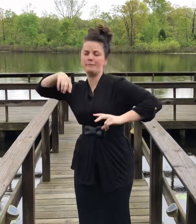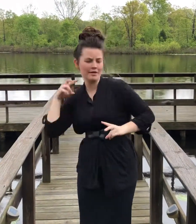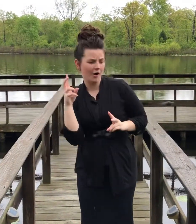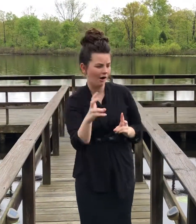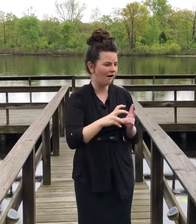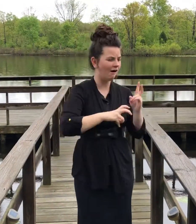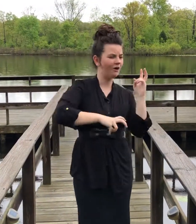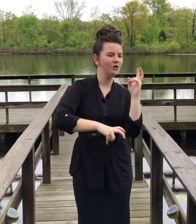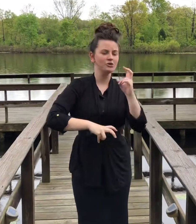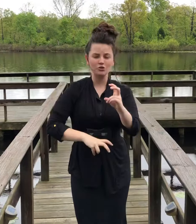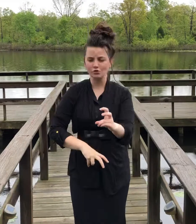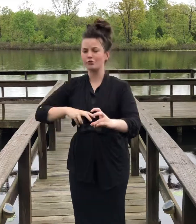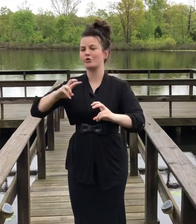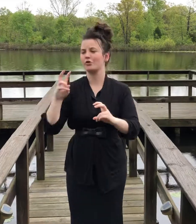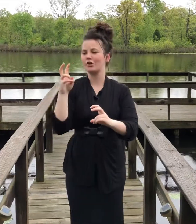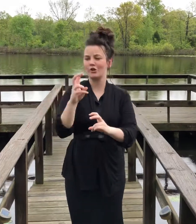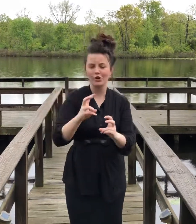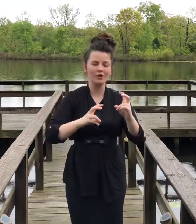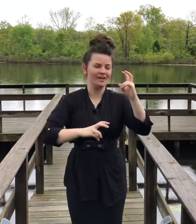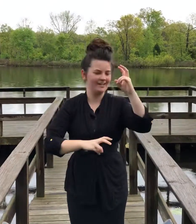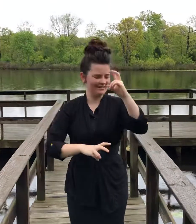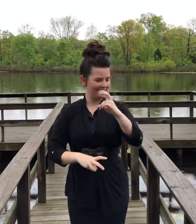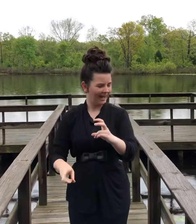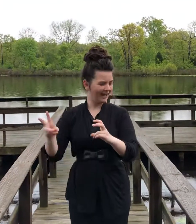me hard to climb